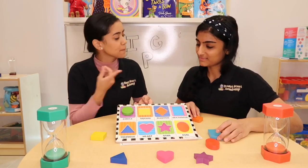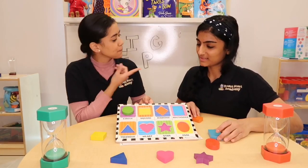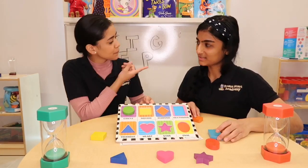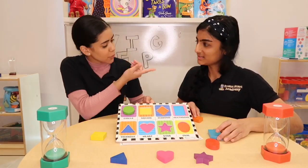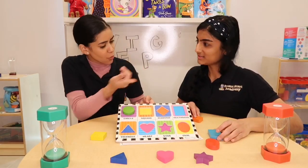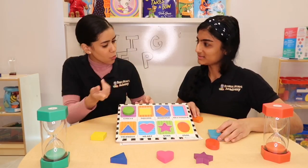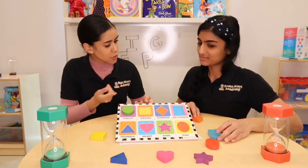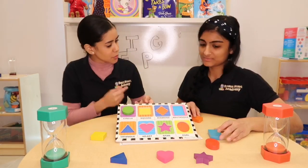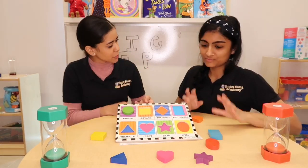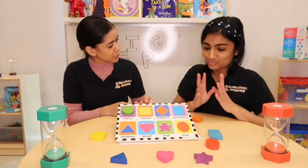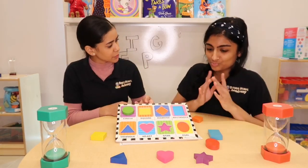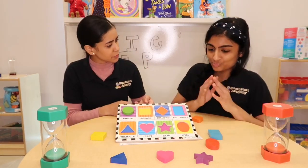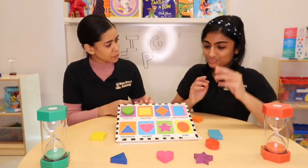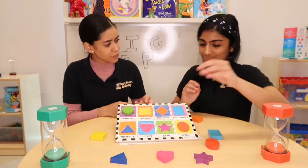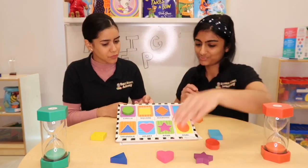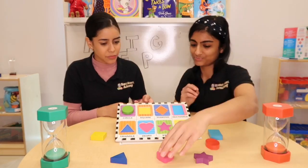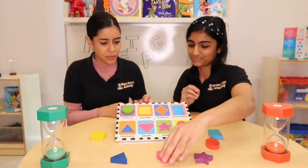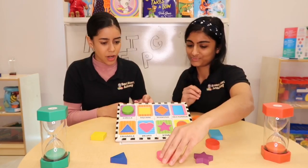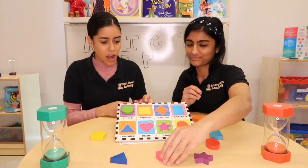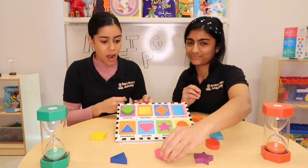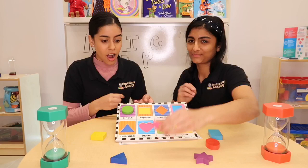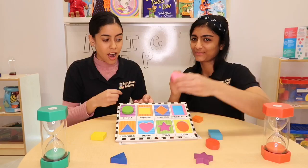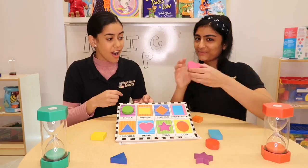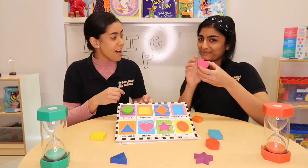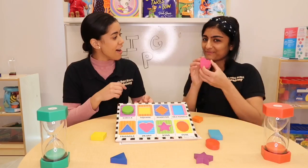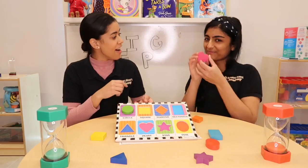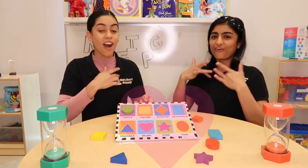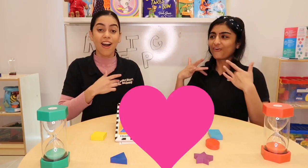heart.